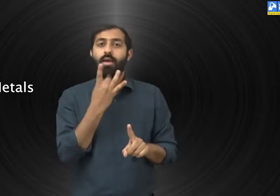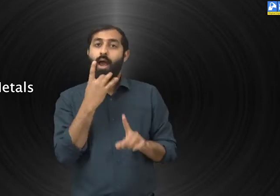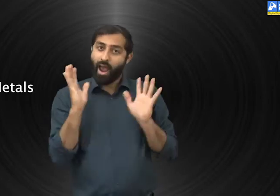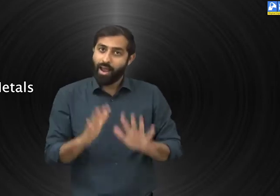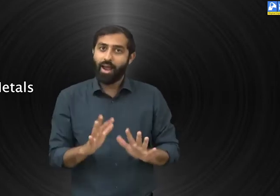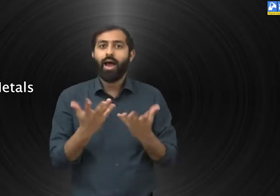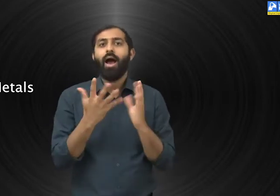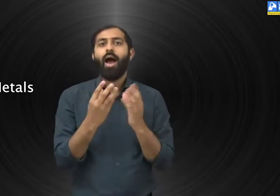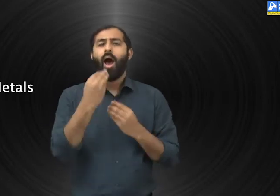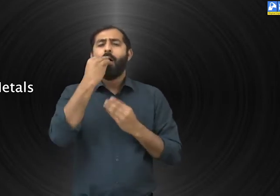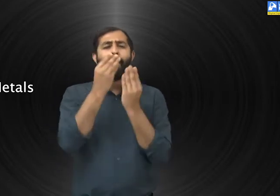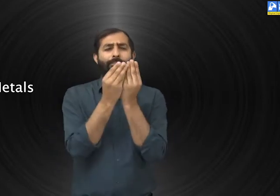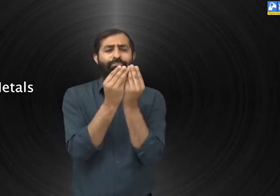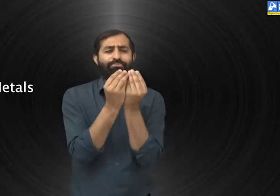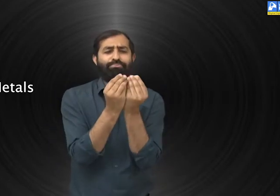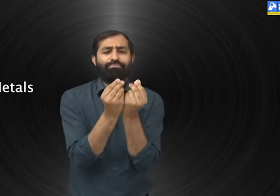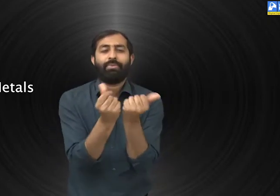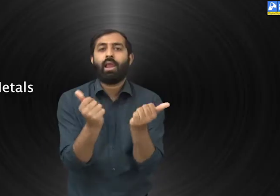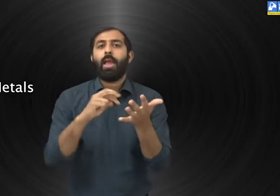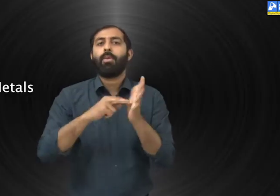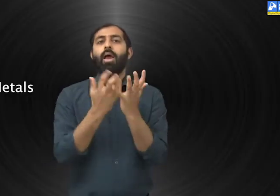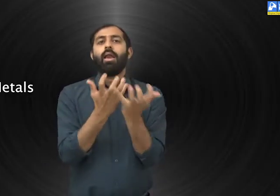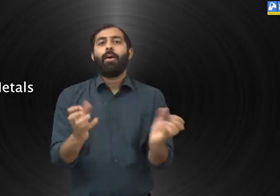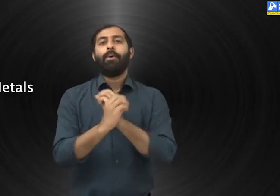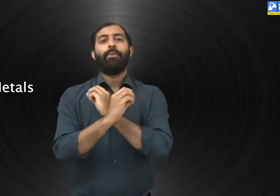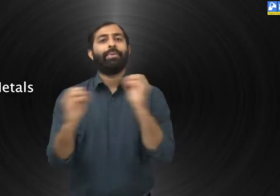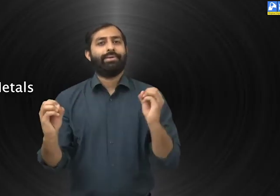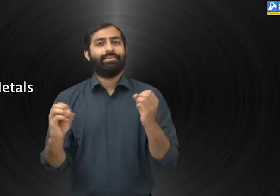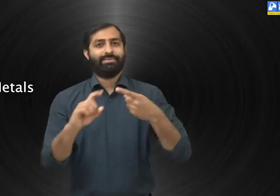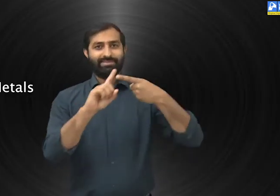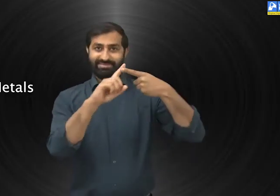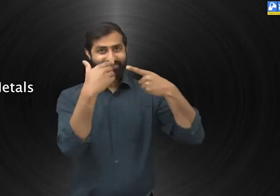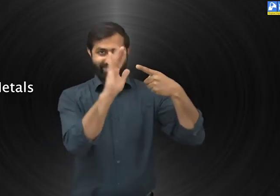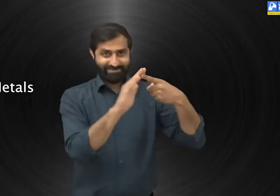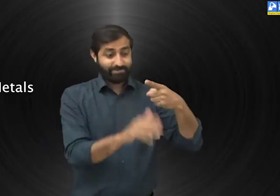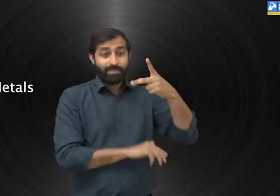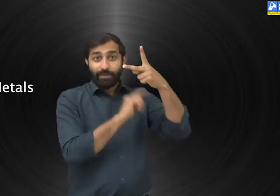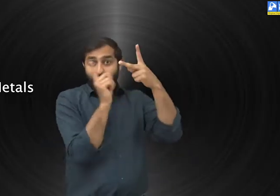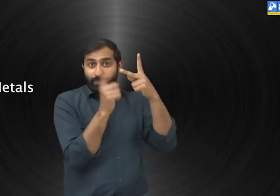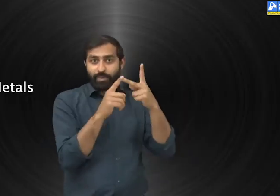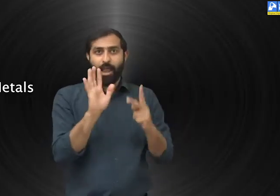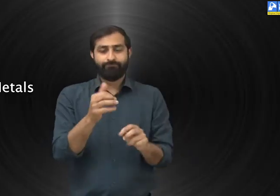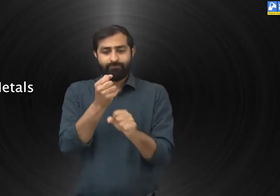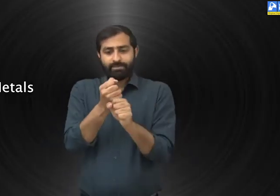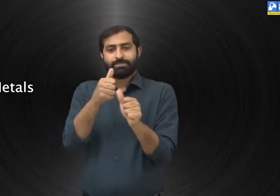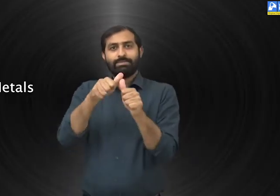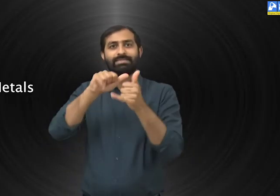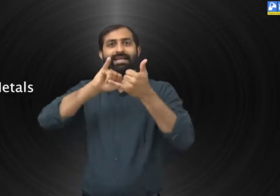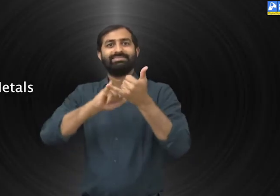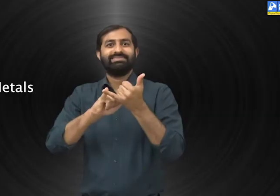When we eat it, it immediately melts in our mouth. It is also a non-metal. Another